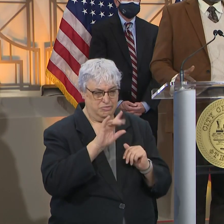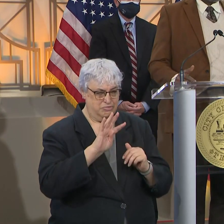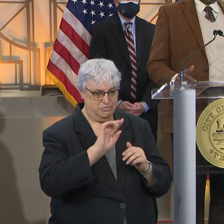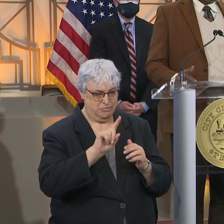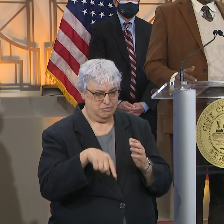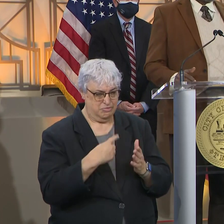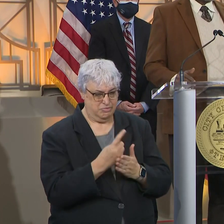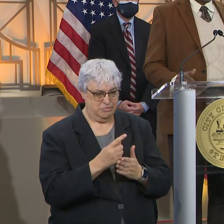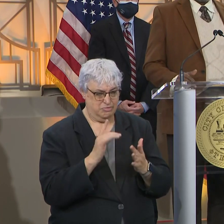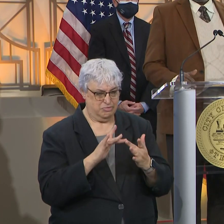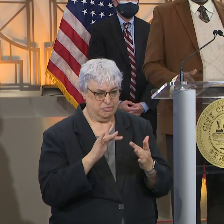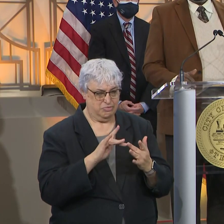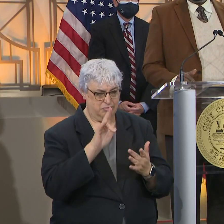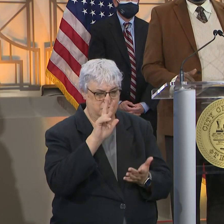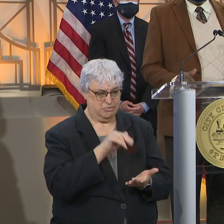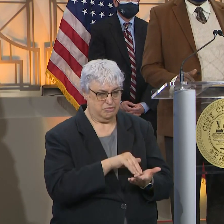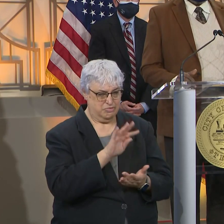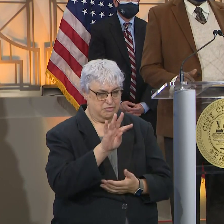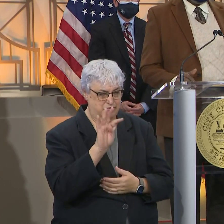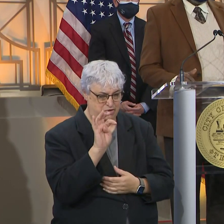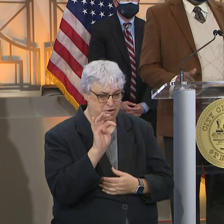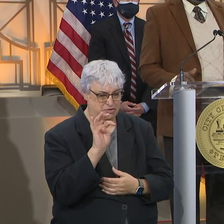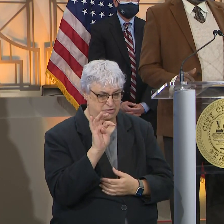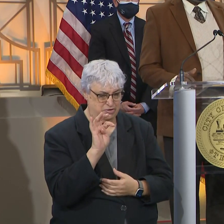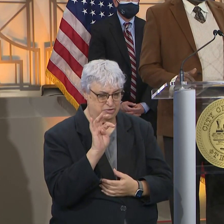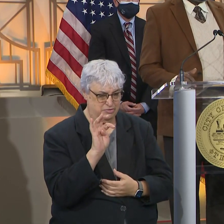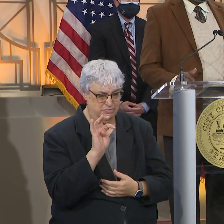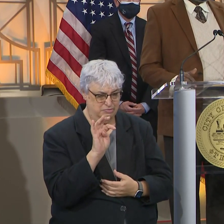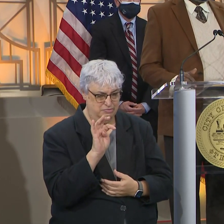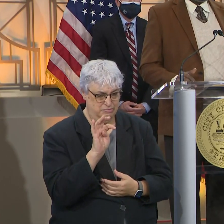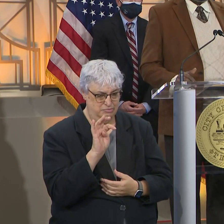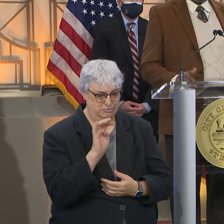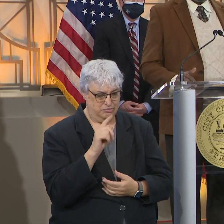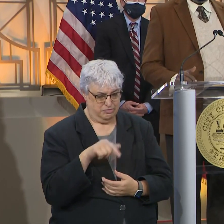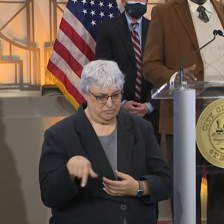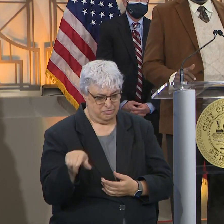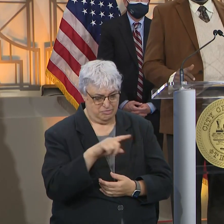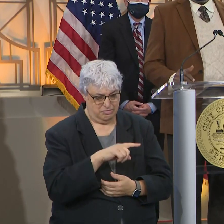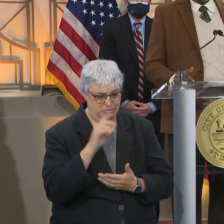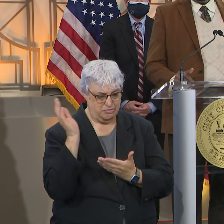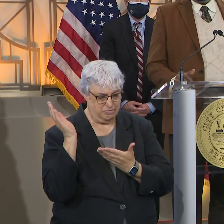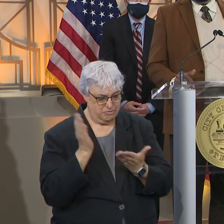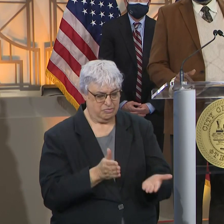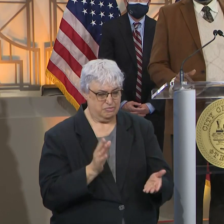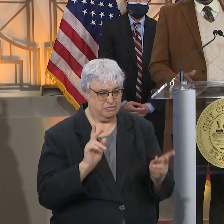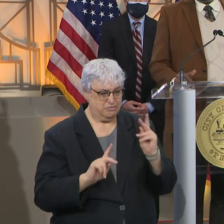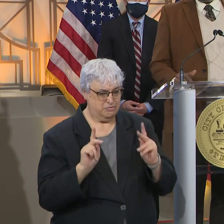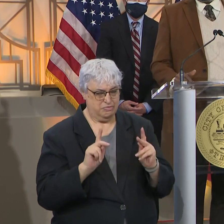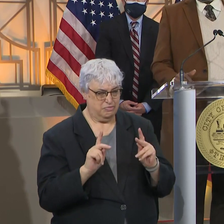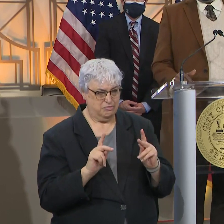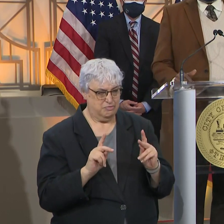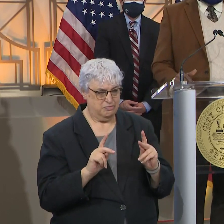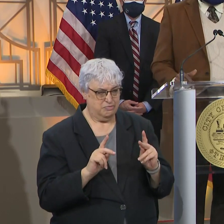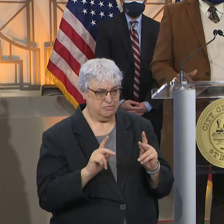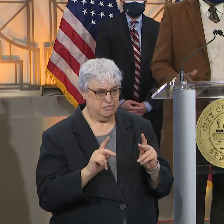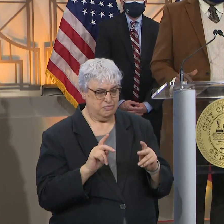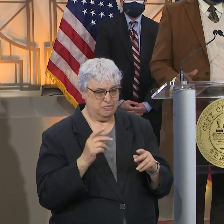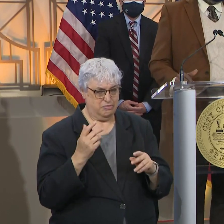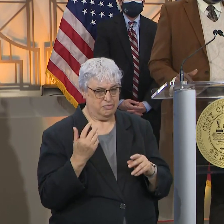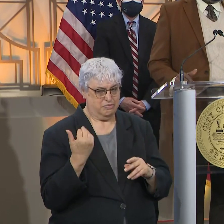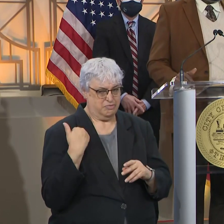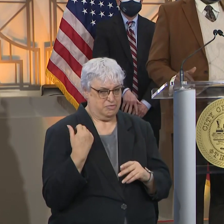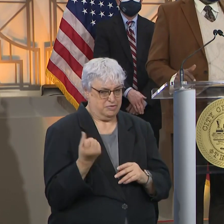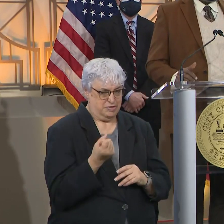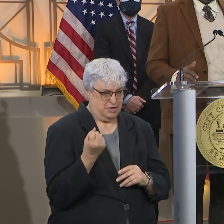contacted 3400 individuals, ensured that they brought those folks in on Saturday,